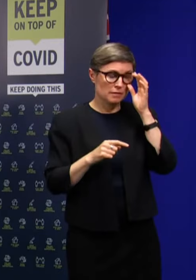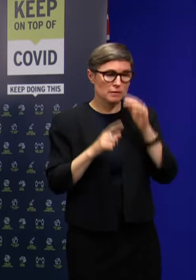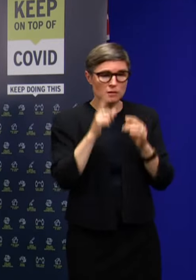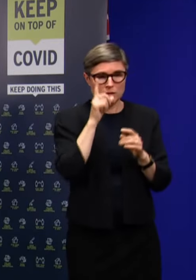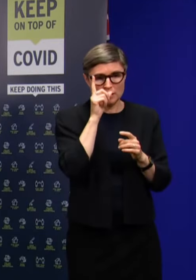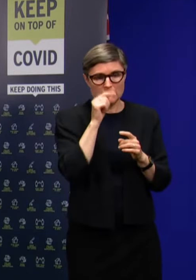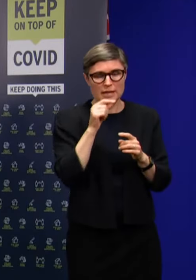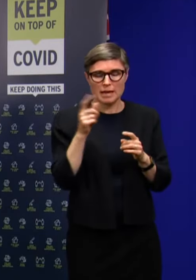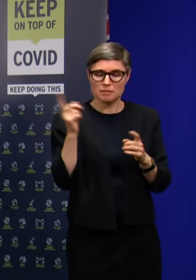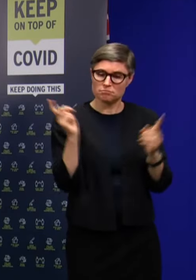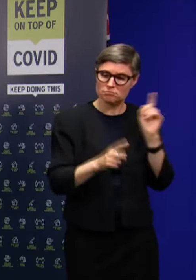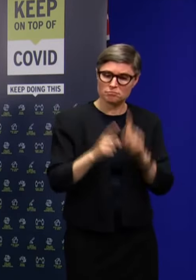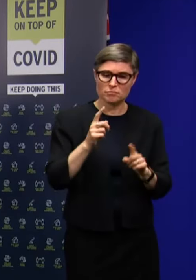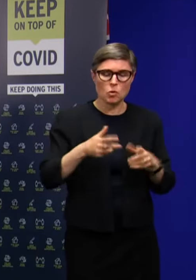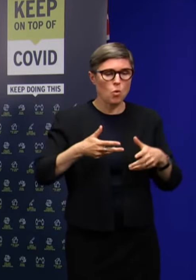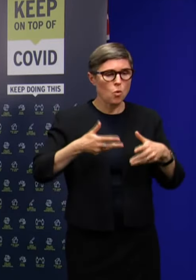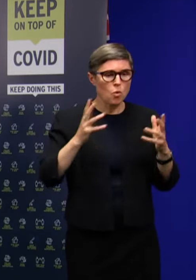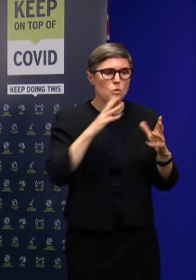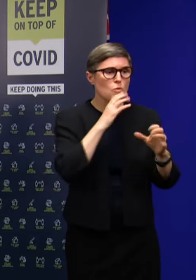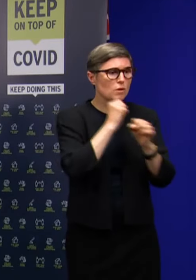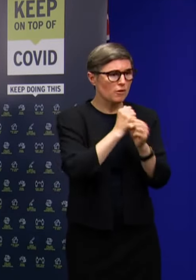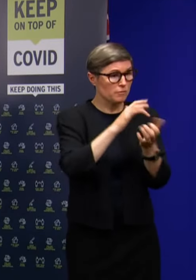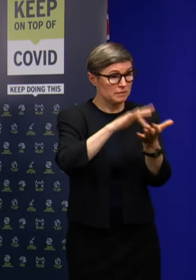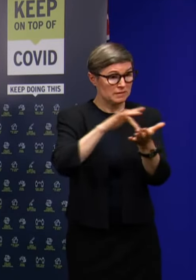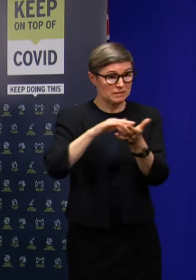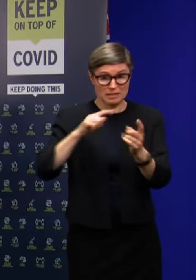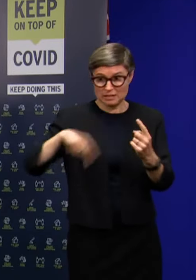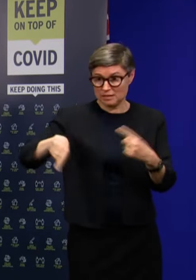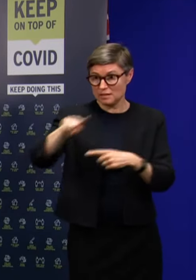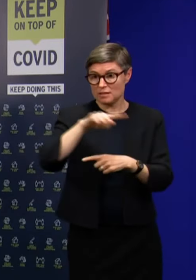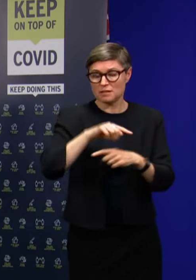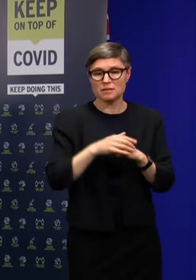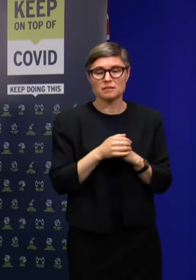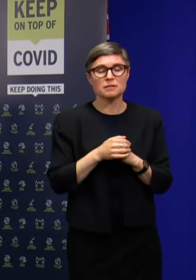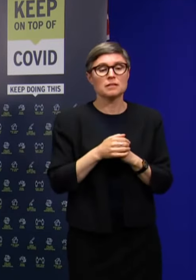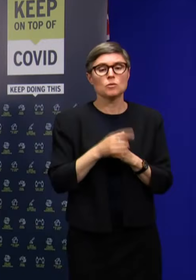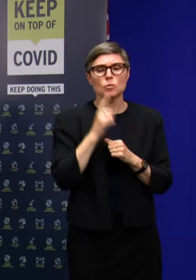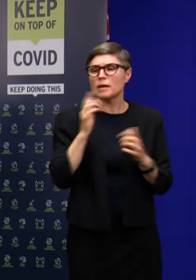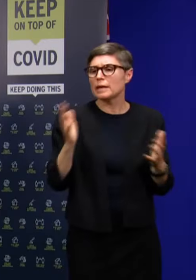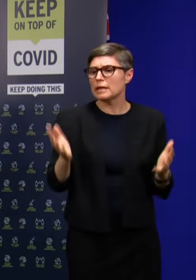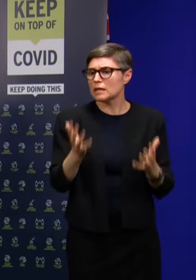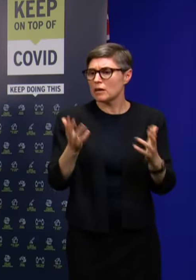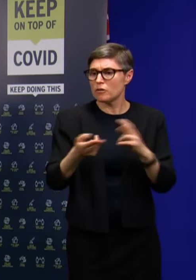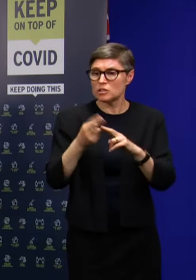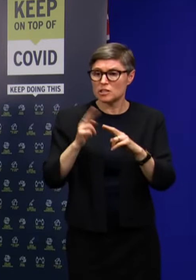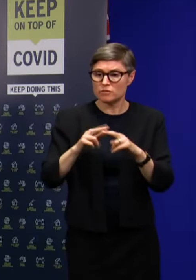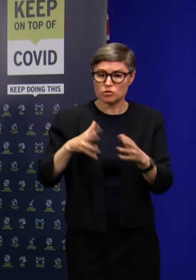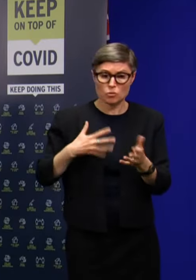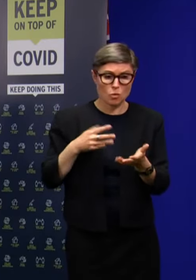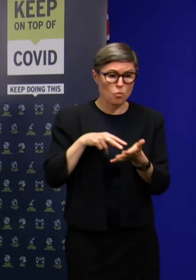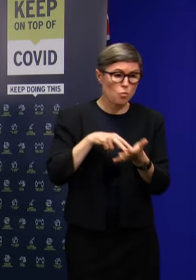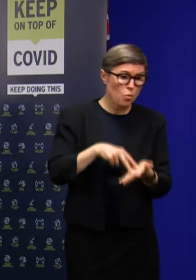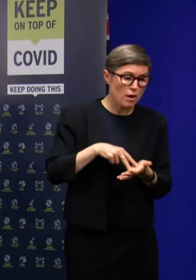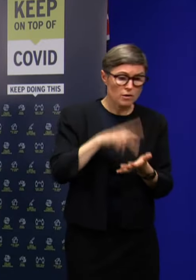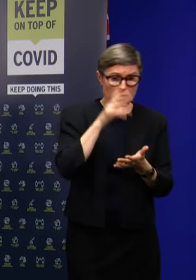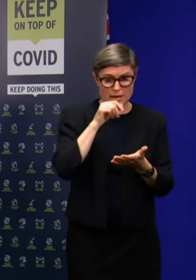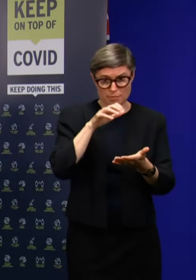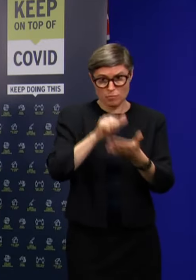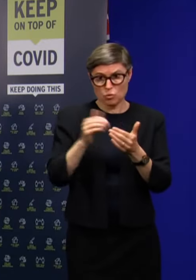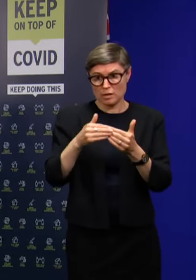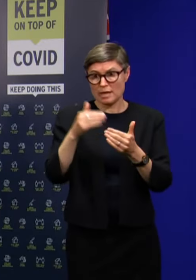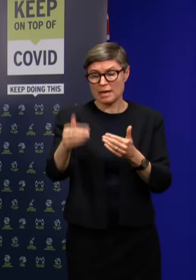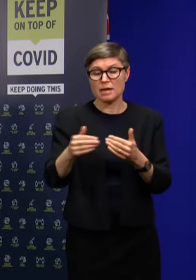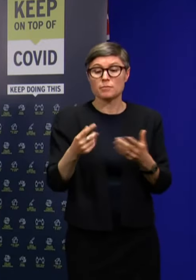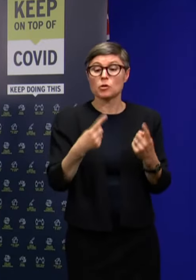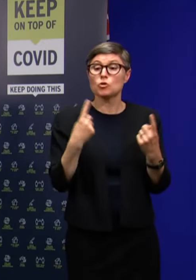accepted at all of our state-run vaccination centres. Bookings are still encouraged if you don't want to wait, but anyone aged 12 and